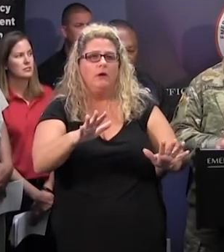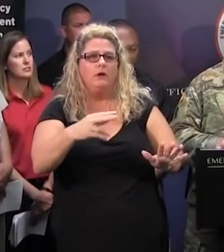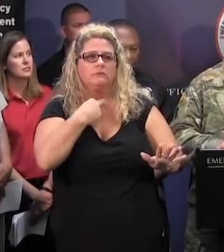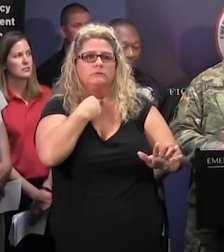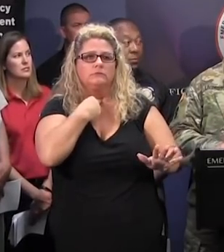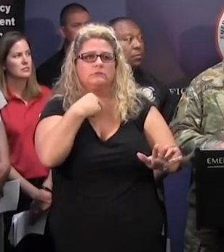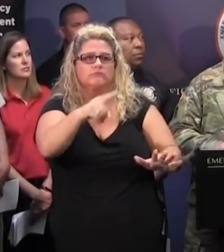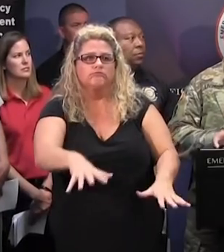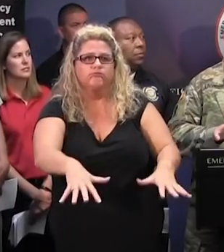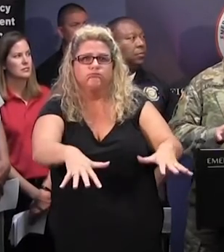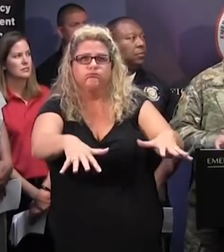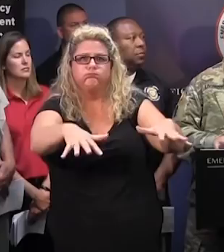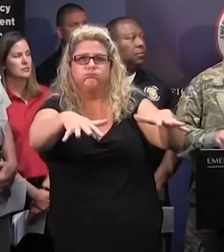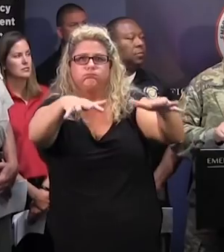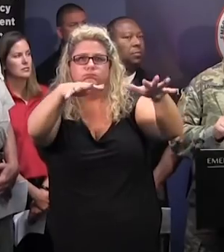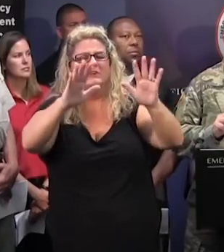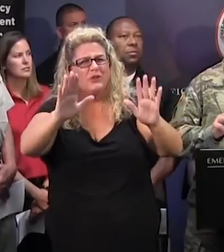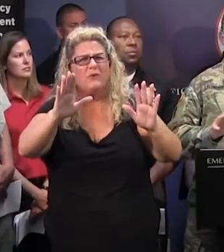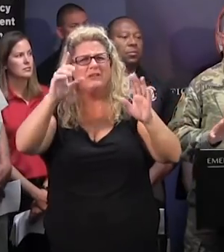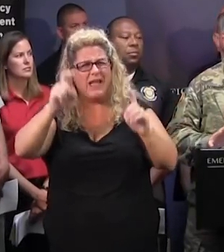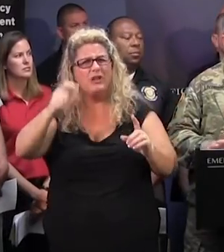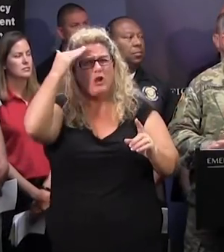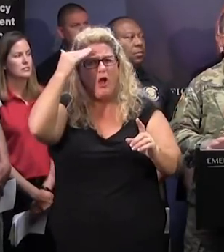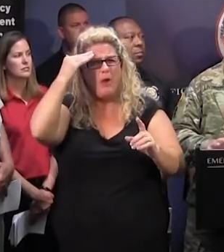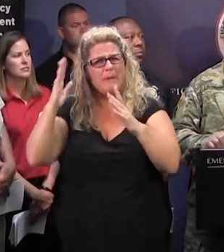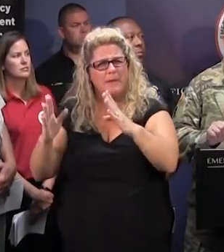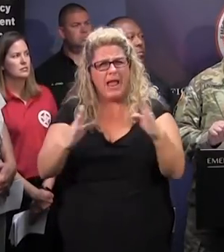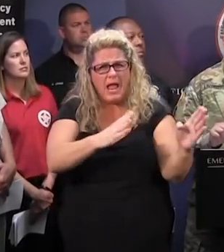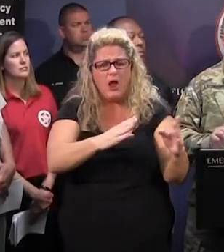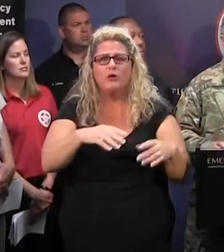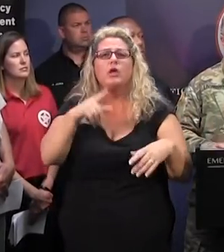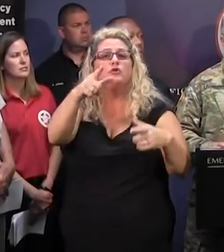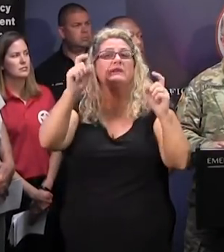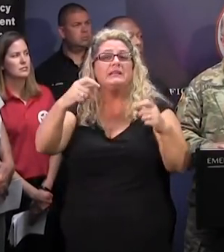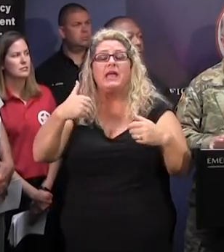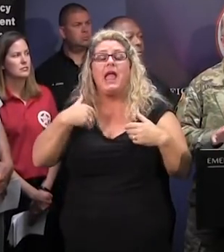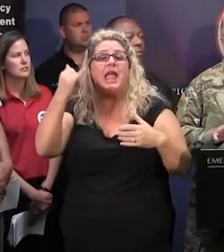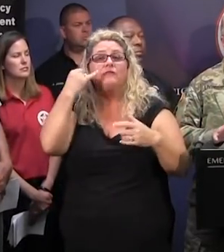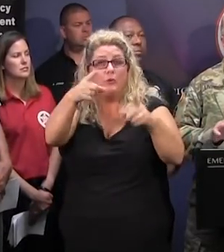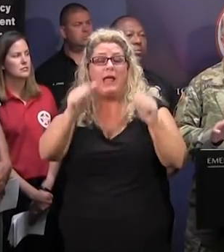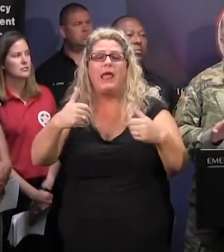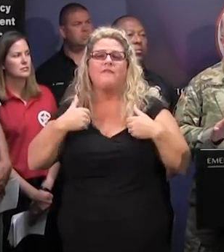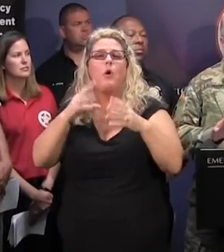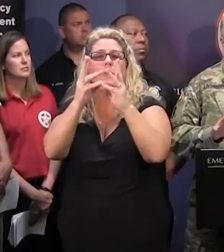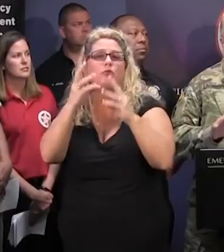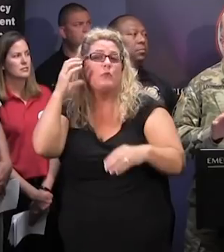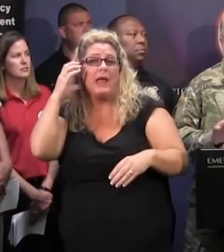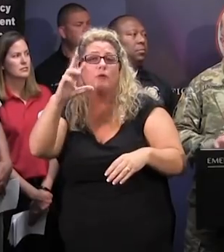situationally aware. So make sure that you've got a battery-powered radio, a weather radio, and that you